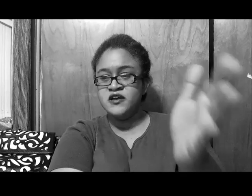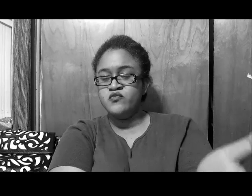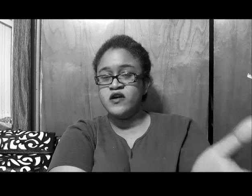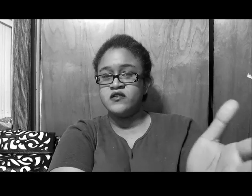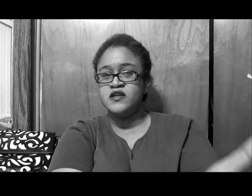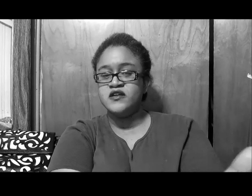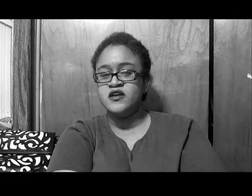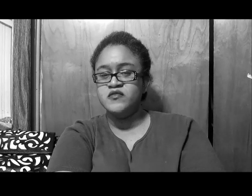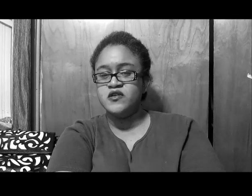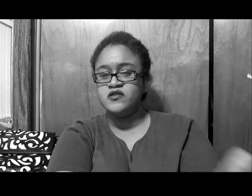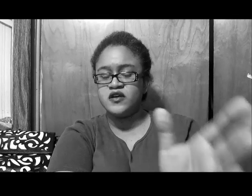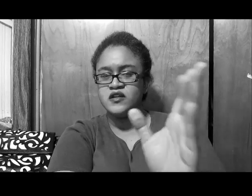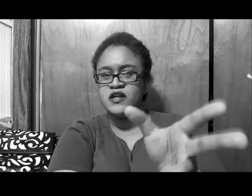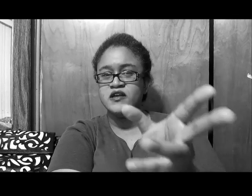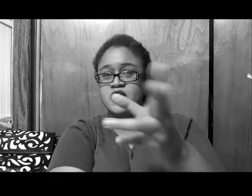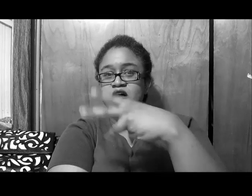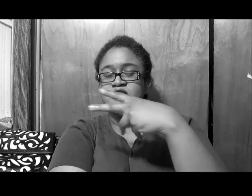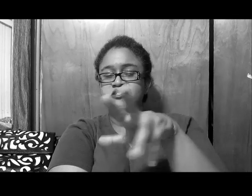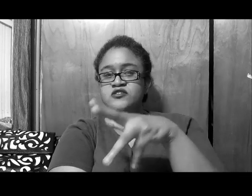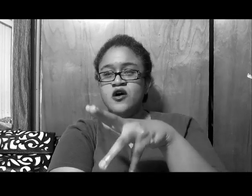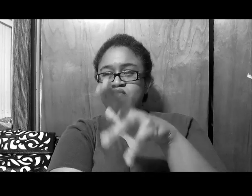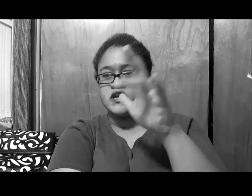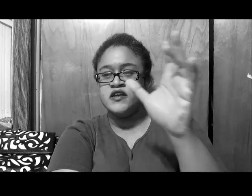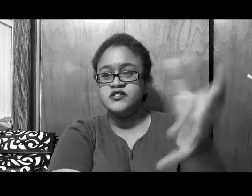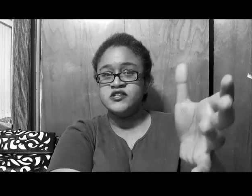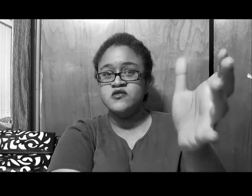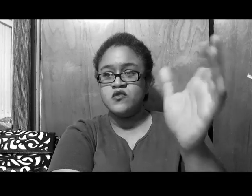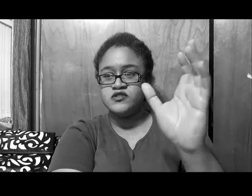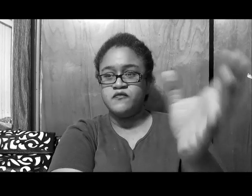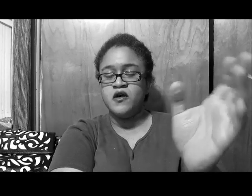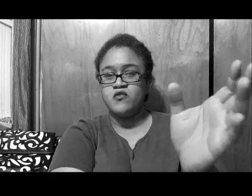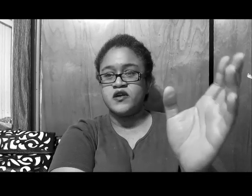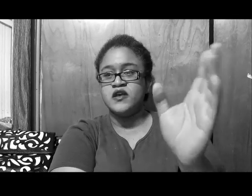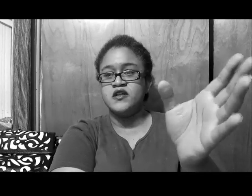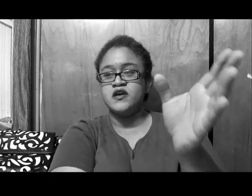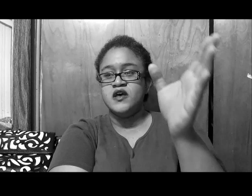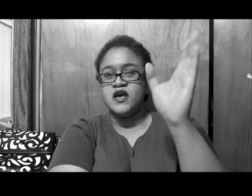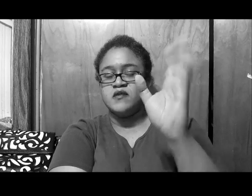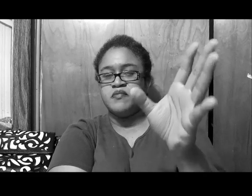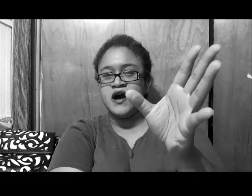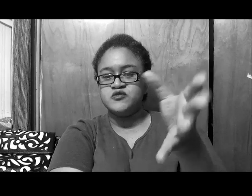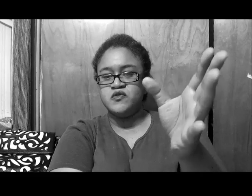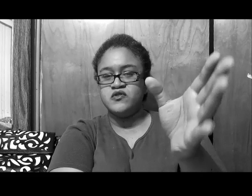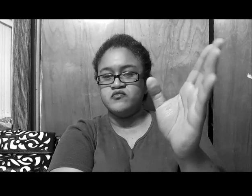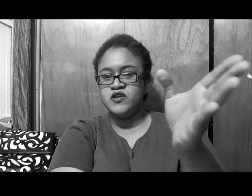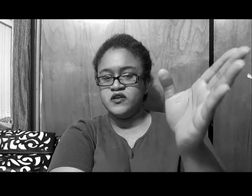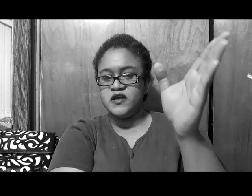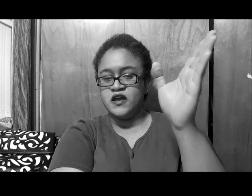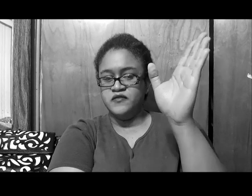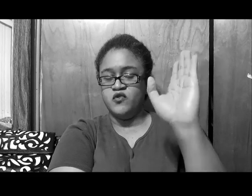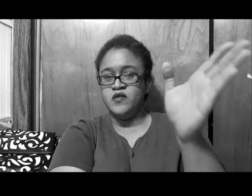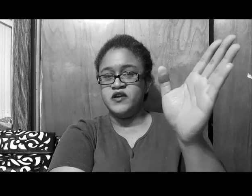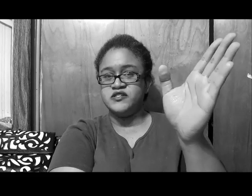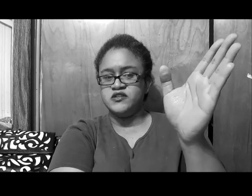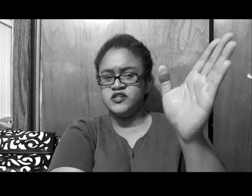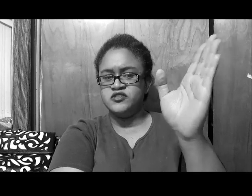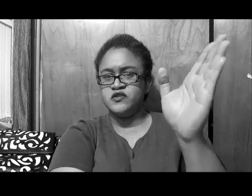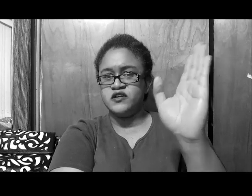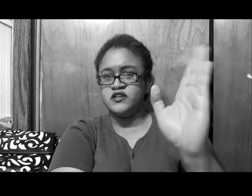that's indirectly letting him, letting us know, that he still wants to fuck with Kenya, and if possible, literally, if whatever he gets, if they still continue